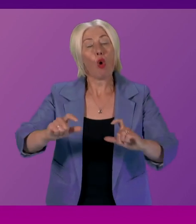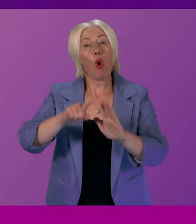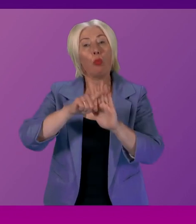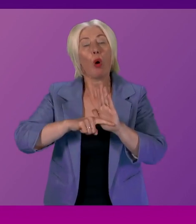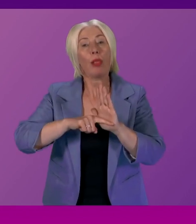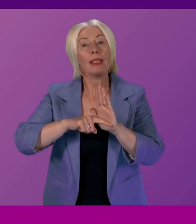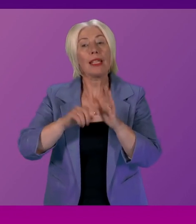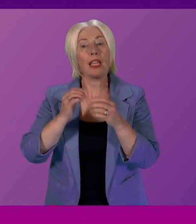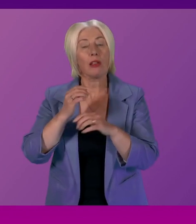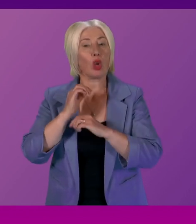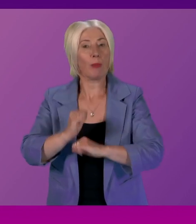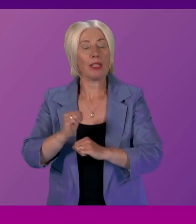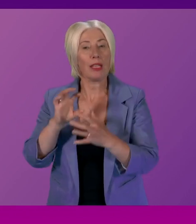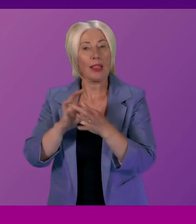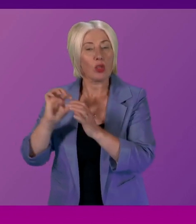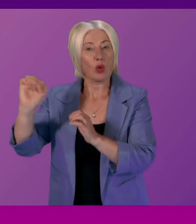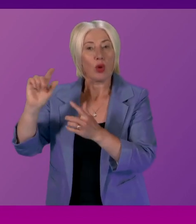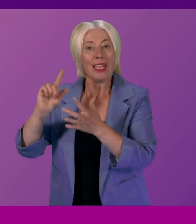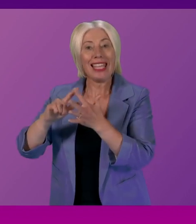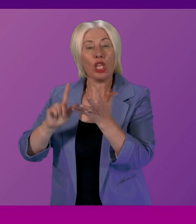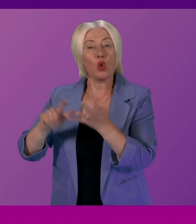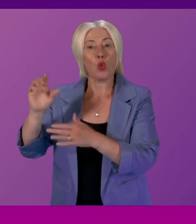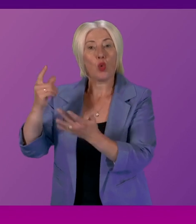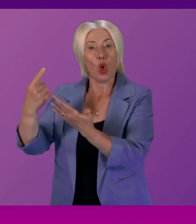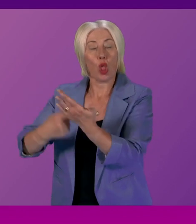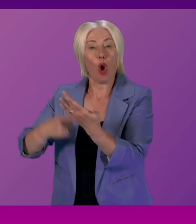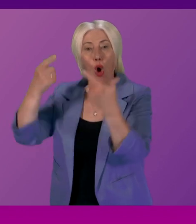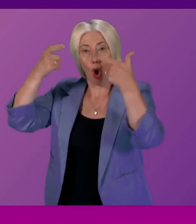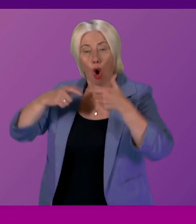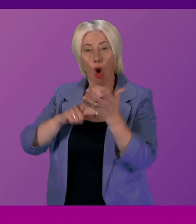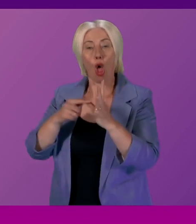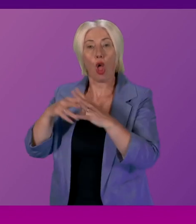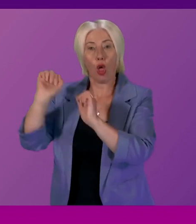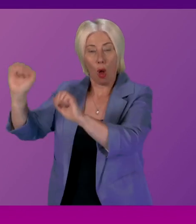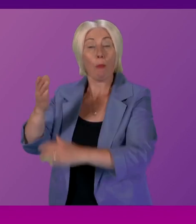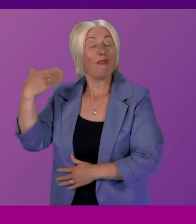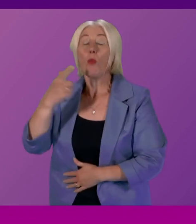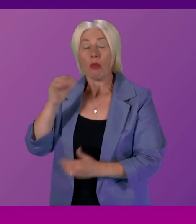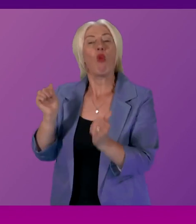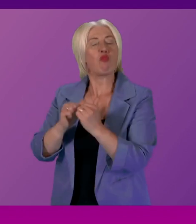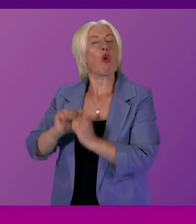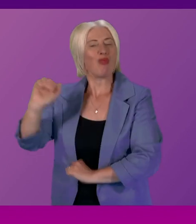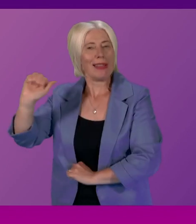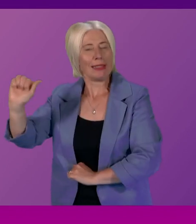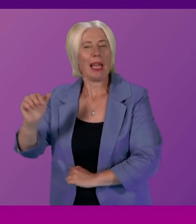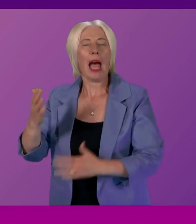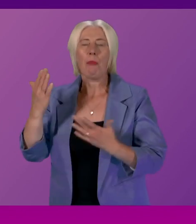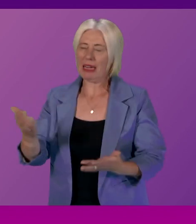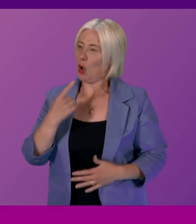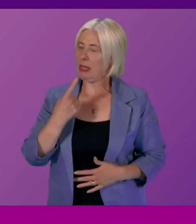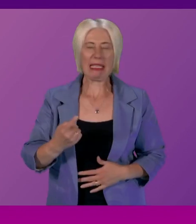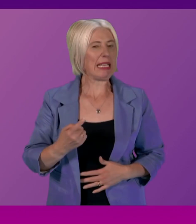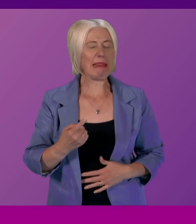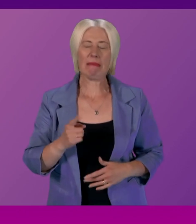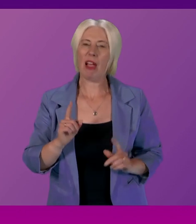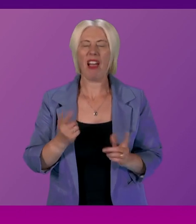to align with EU law previously this was qualified as appropriate but is now qualified as being where